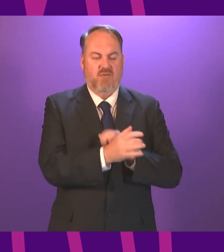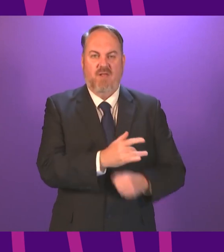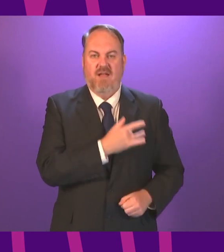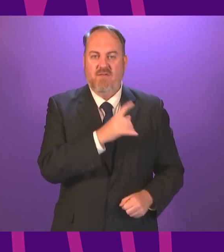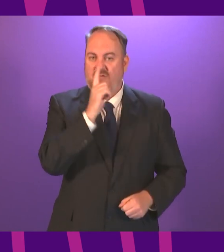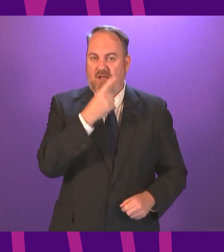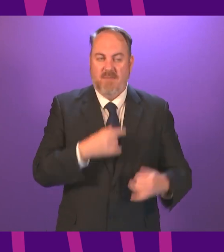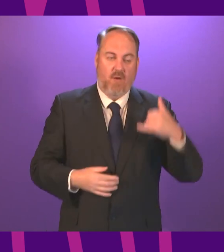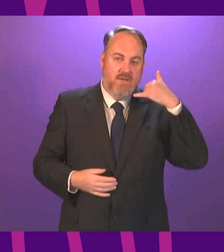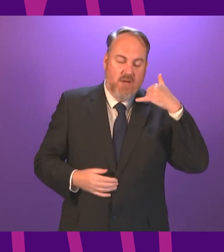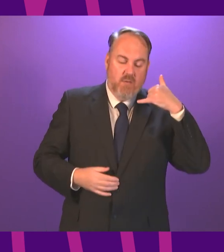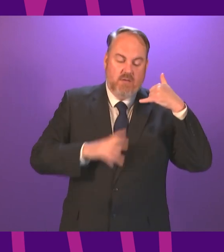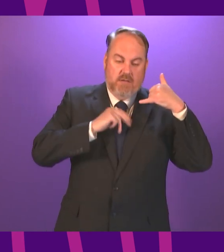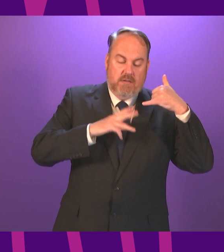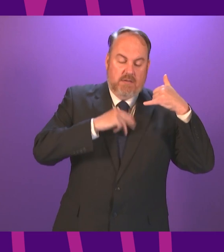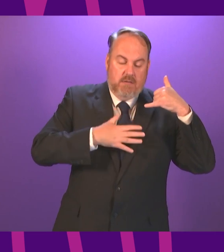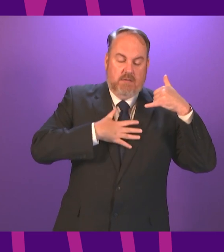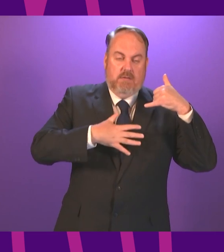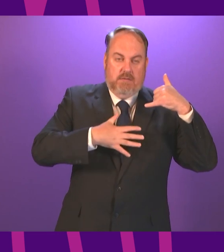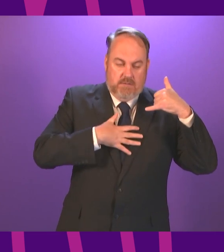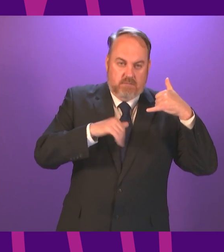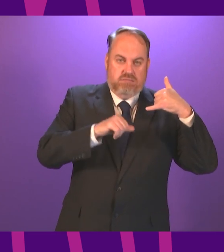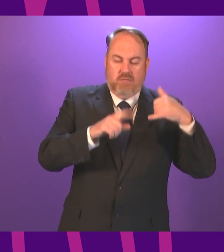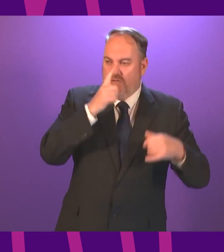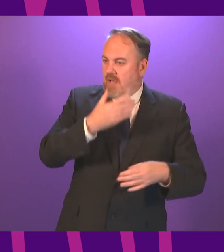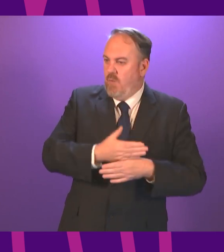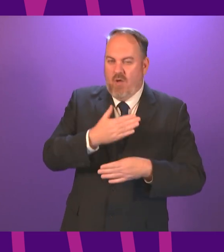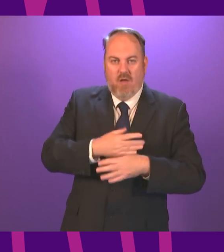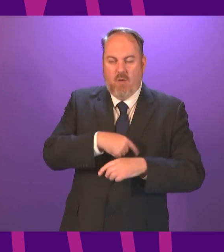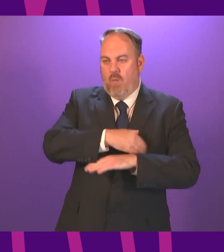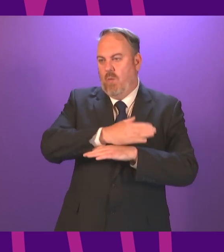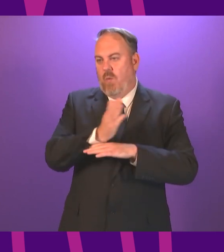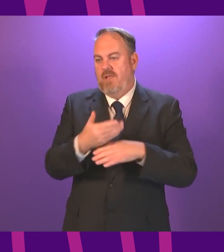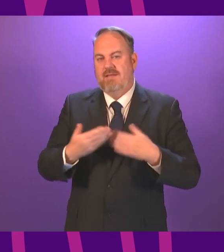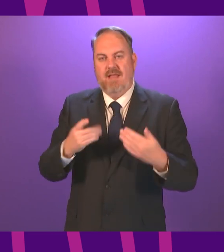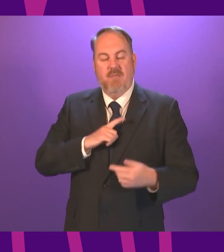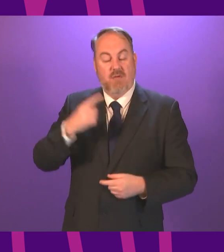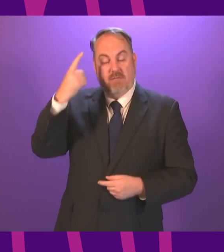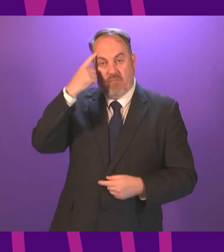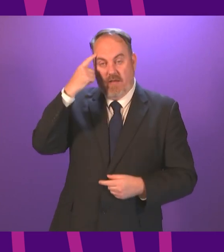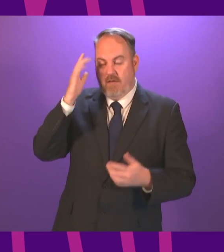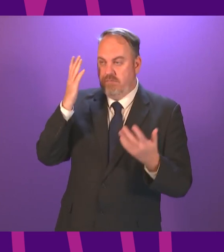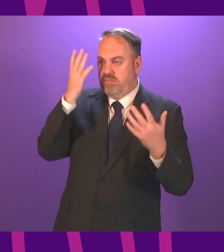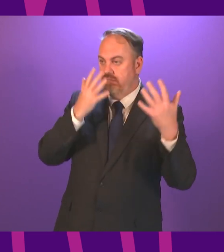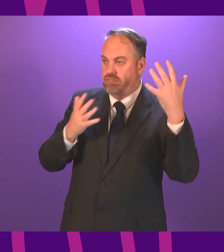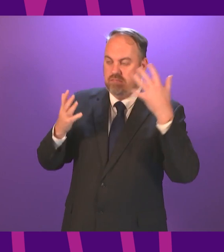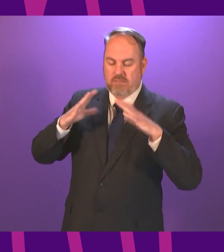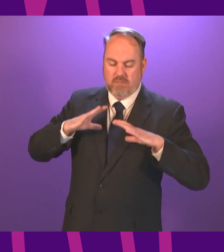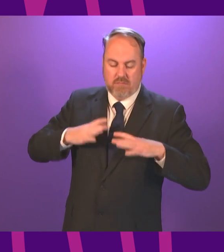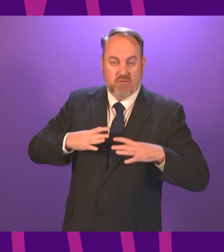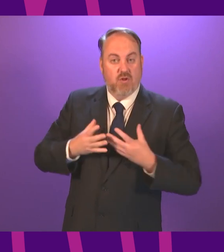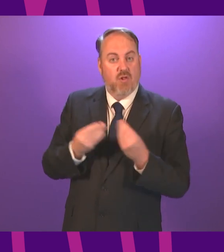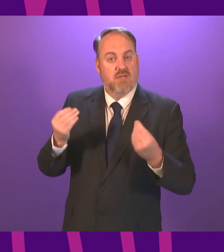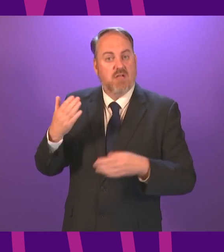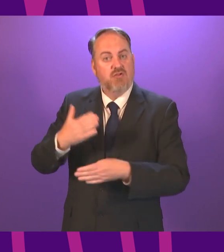talk on the phone without being breathless she cannot work as a GP all day due to brain fog and fatigue she has lost her